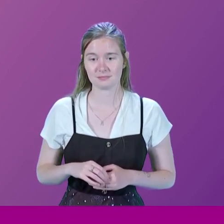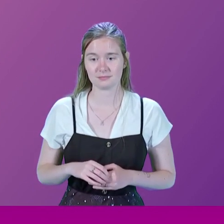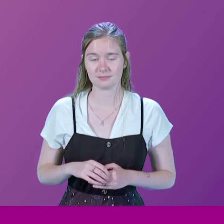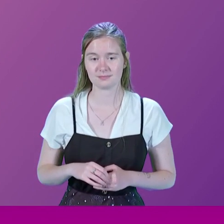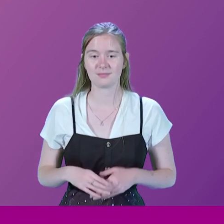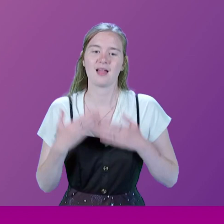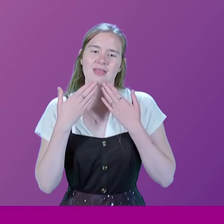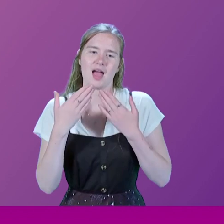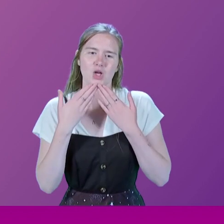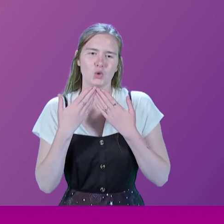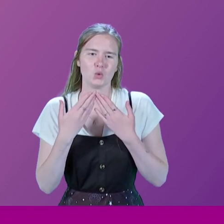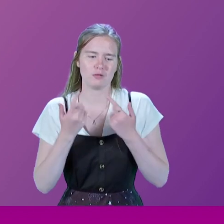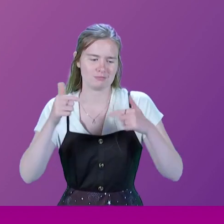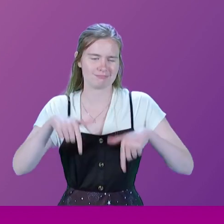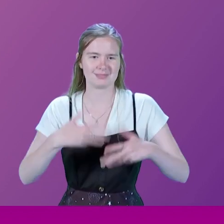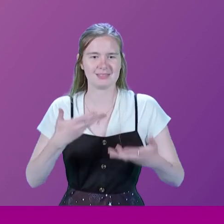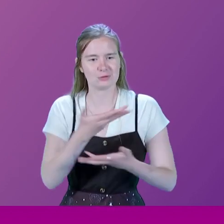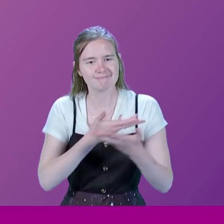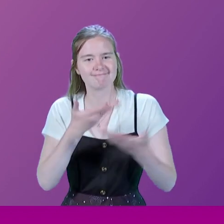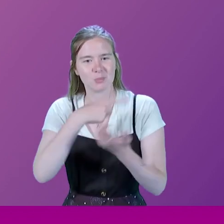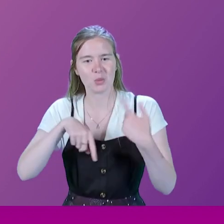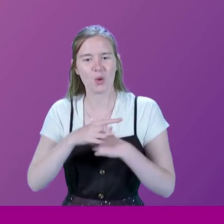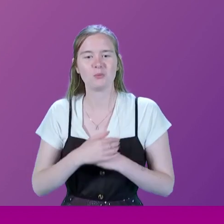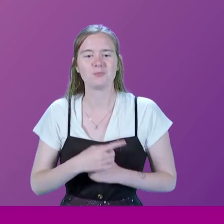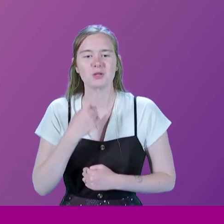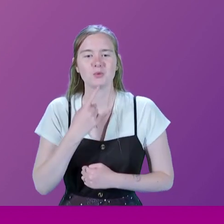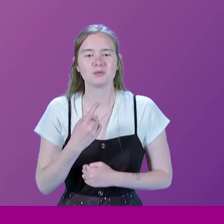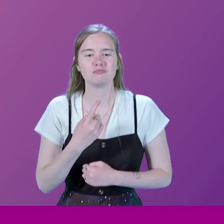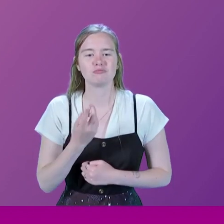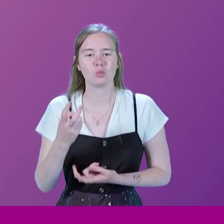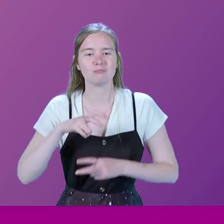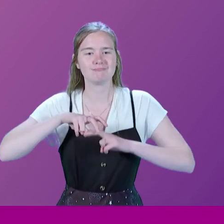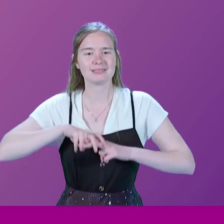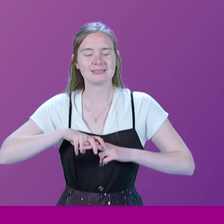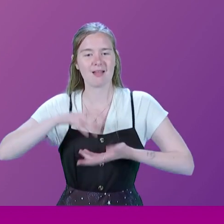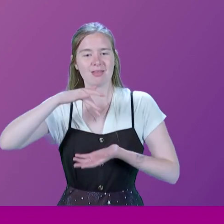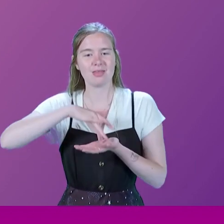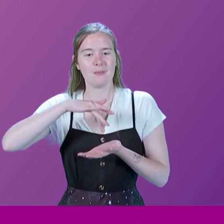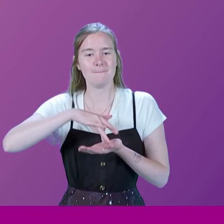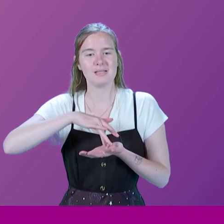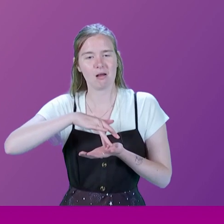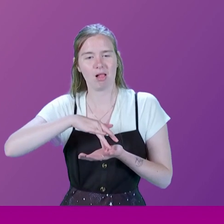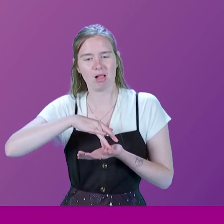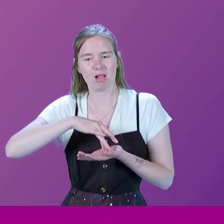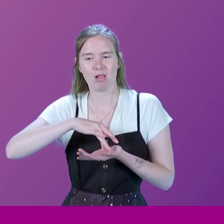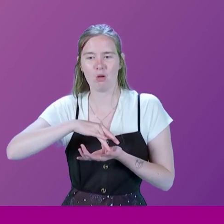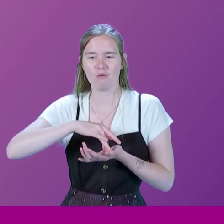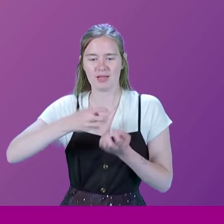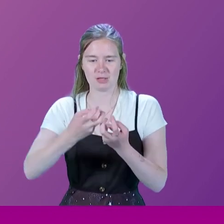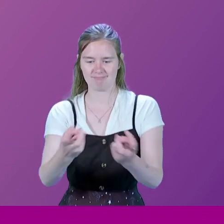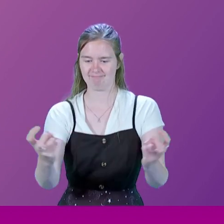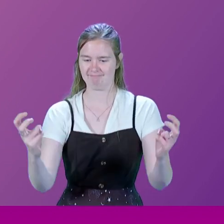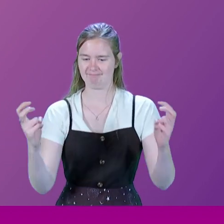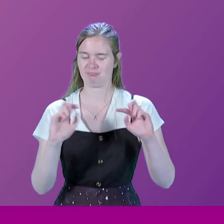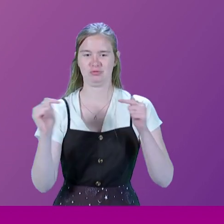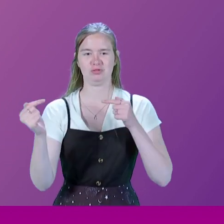Thank you very much for coming up today to speak to us. So, you are sitting currently in the middle of what is a horseshoe-shaped